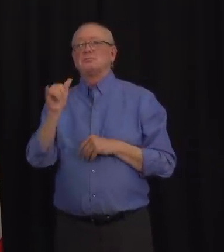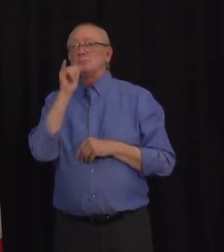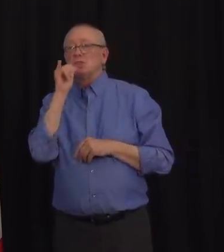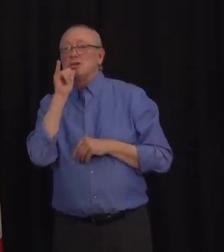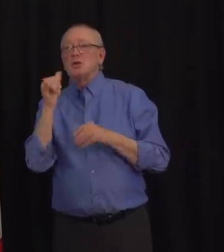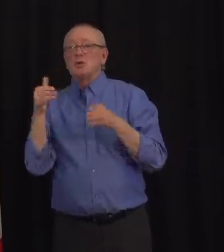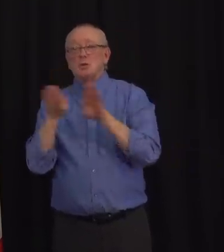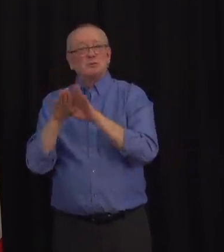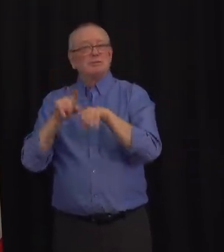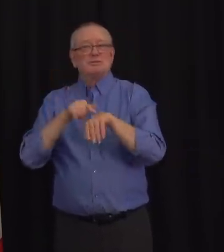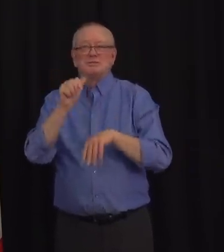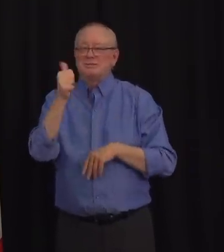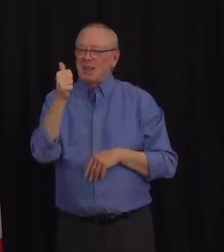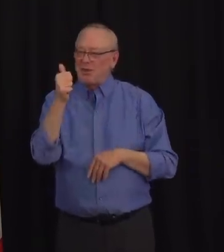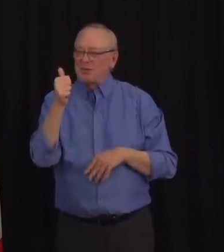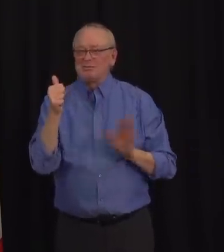allowed.